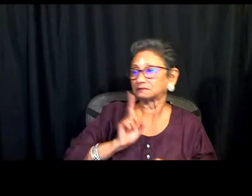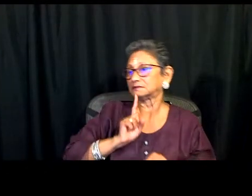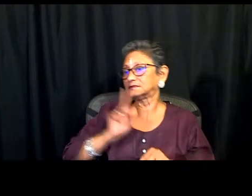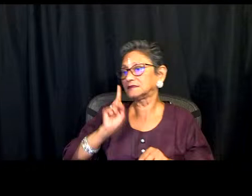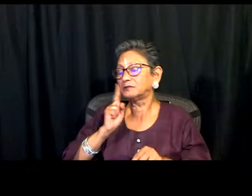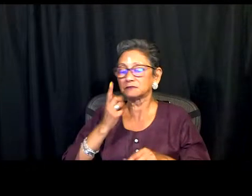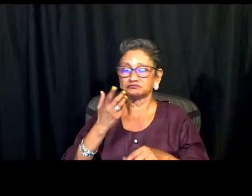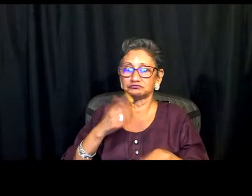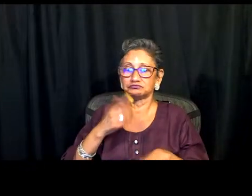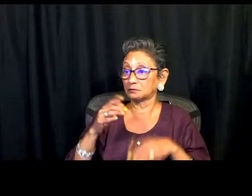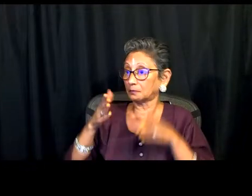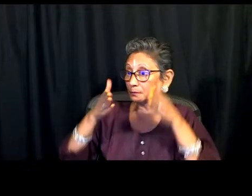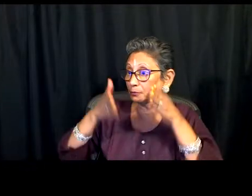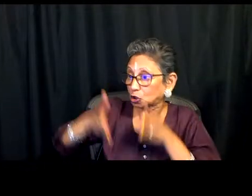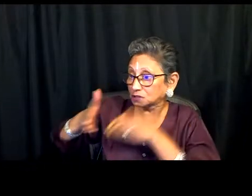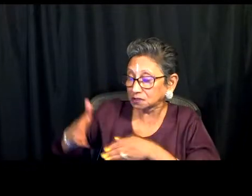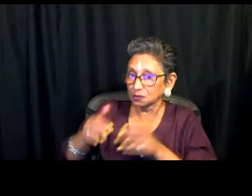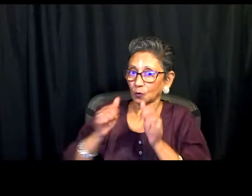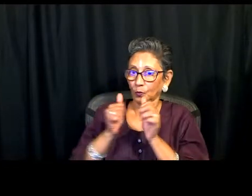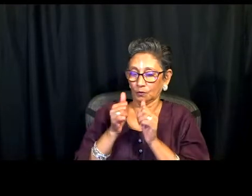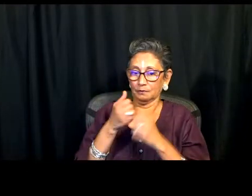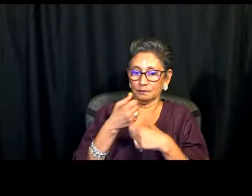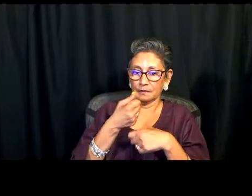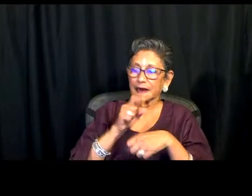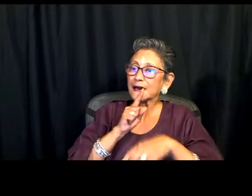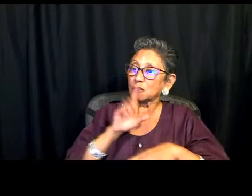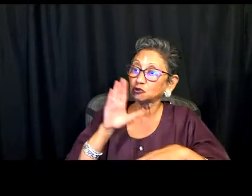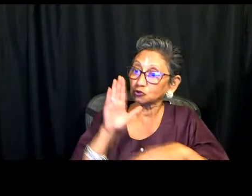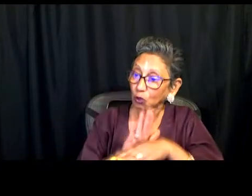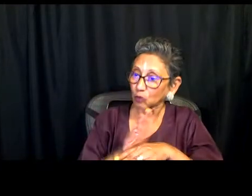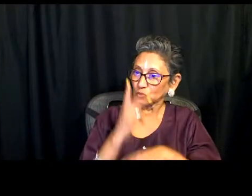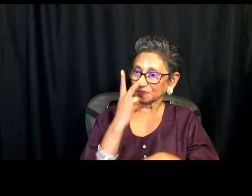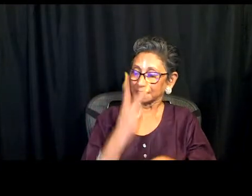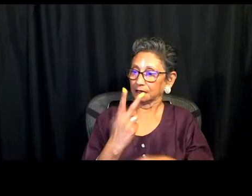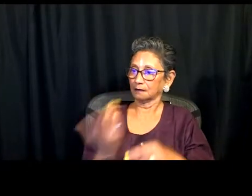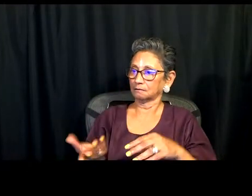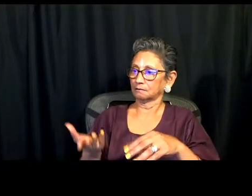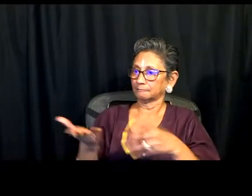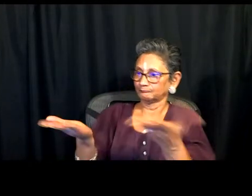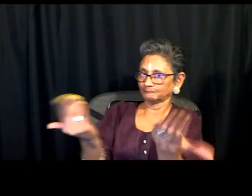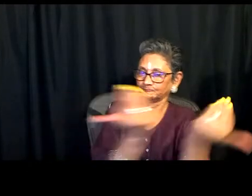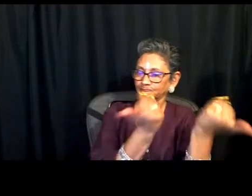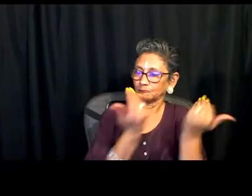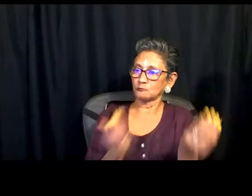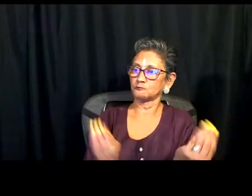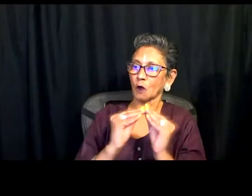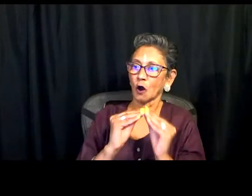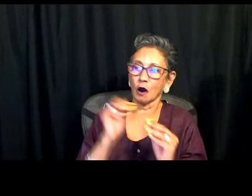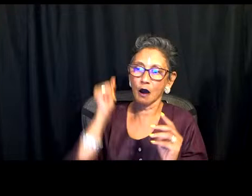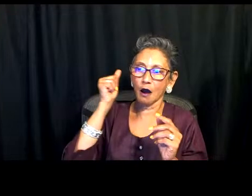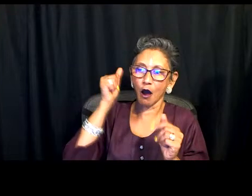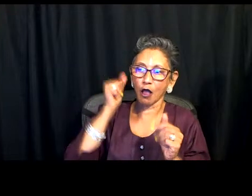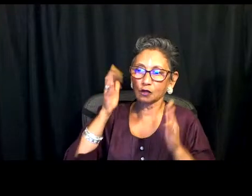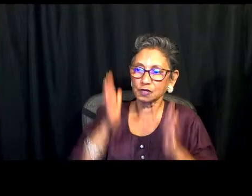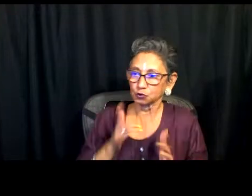how can we as deaf parents as deaf individuals